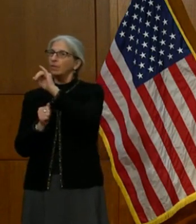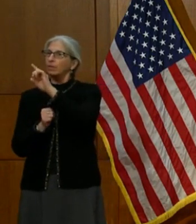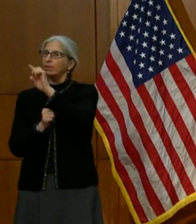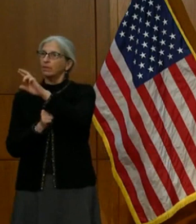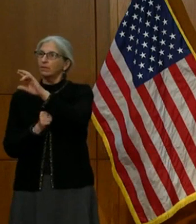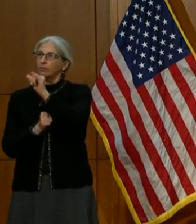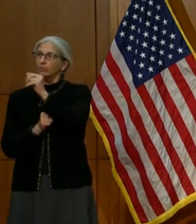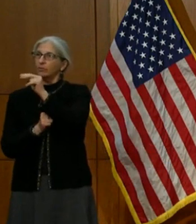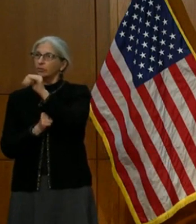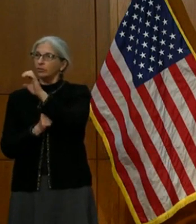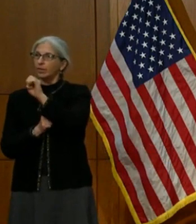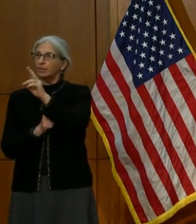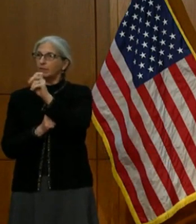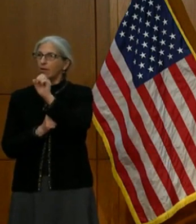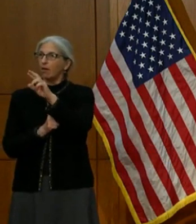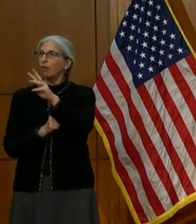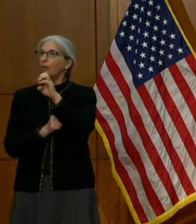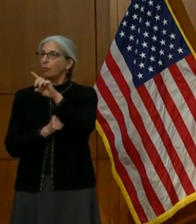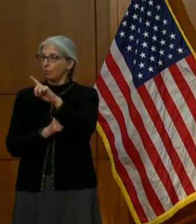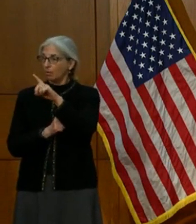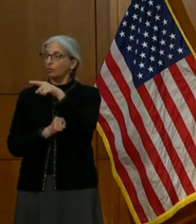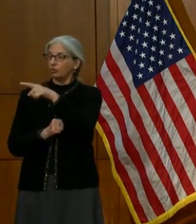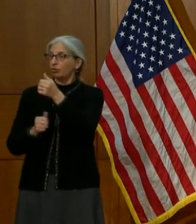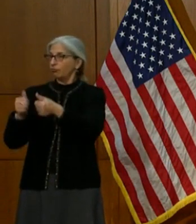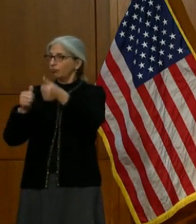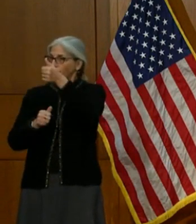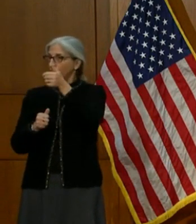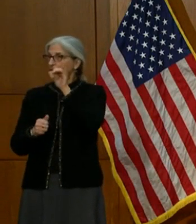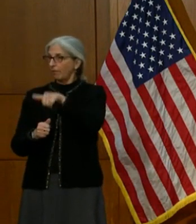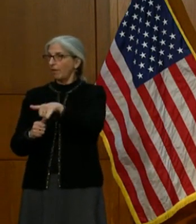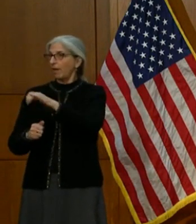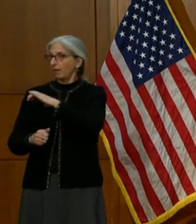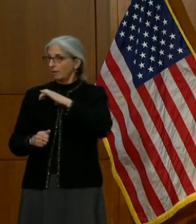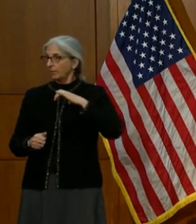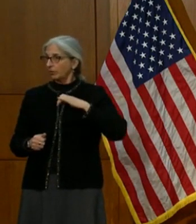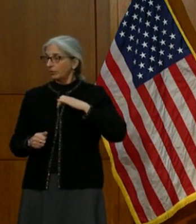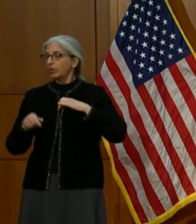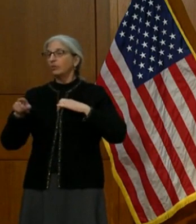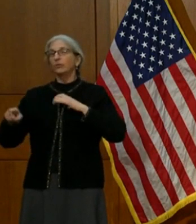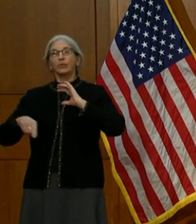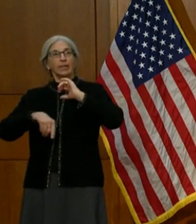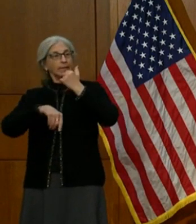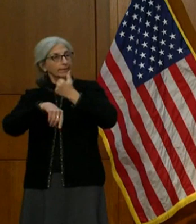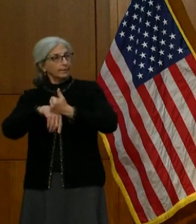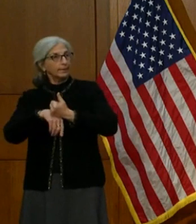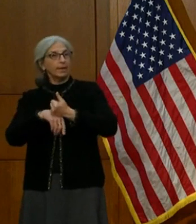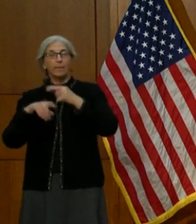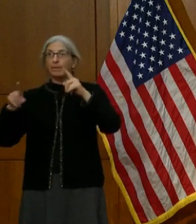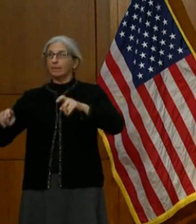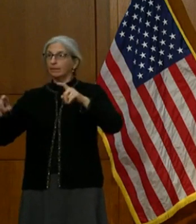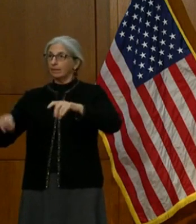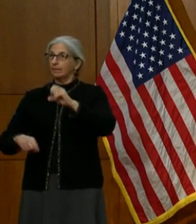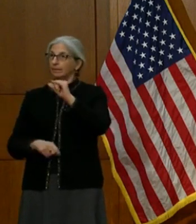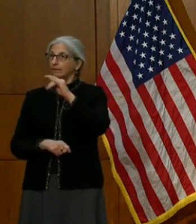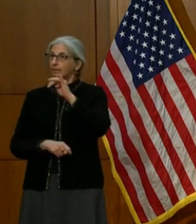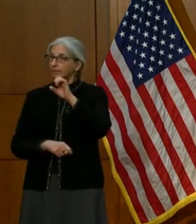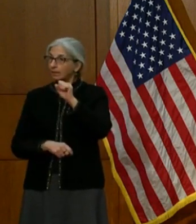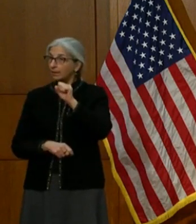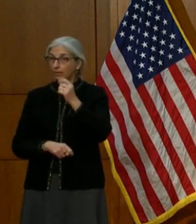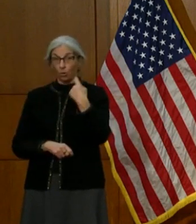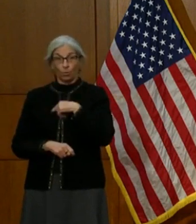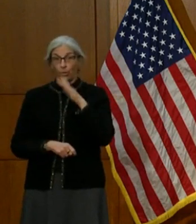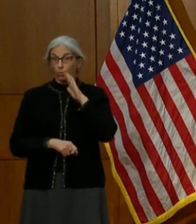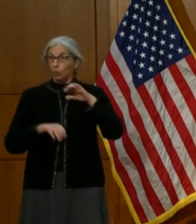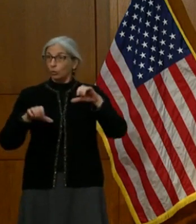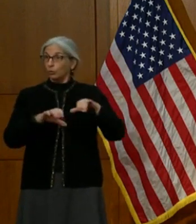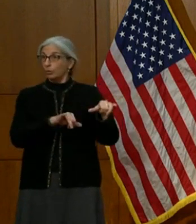And that worked in several different areas. One, it worked to establish sites, testing sites, and we'll do the same thing with